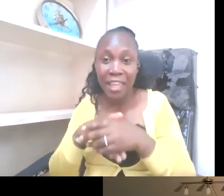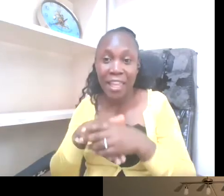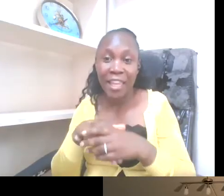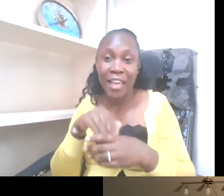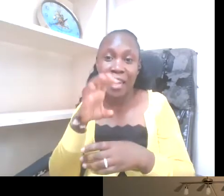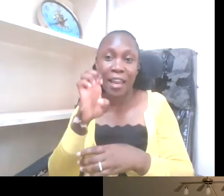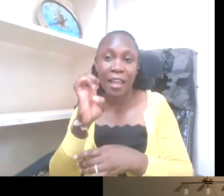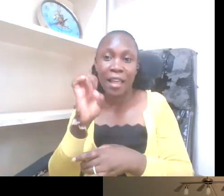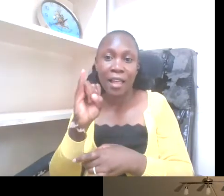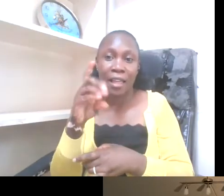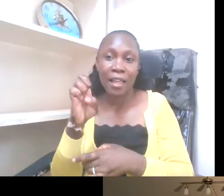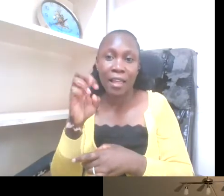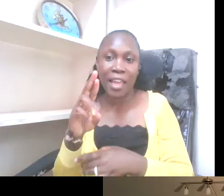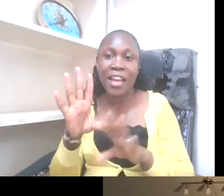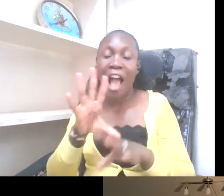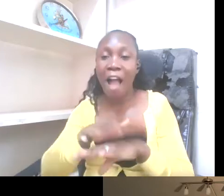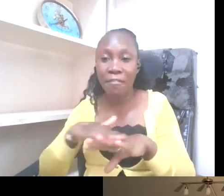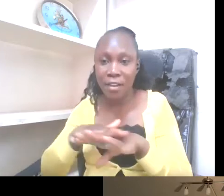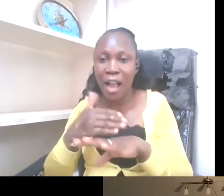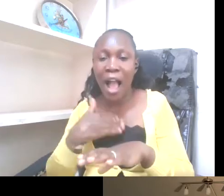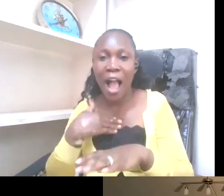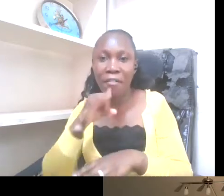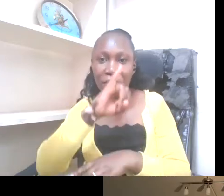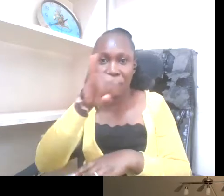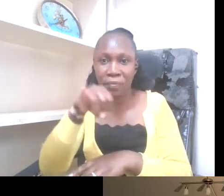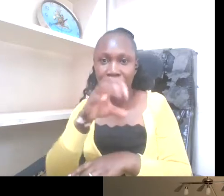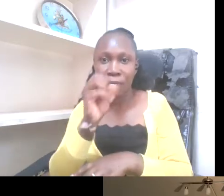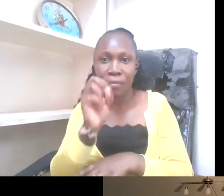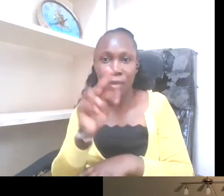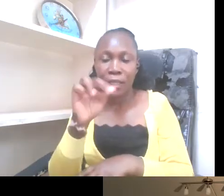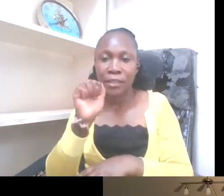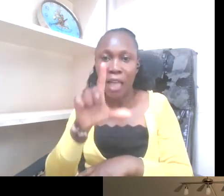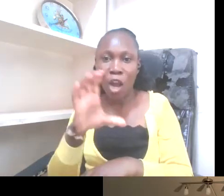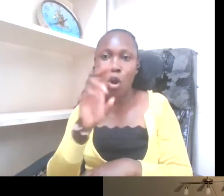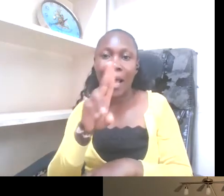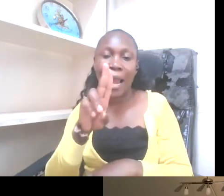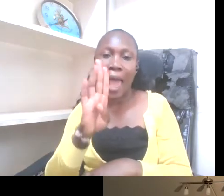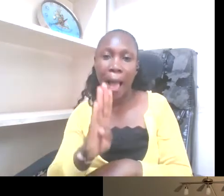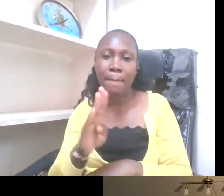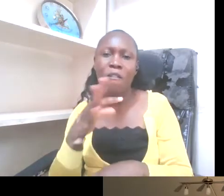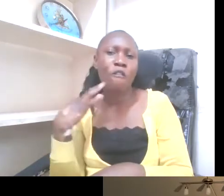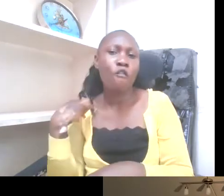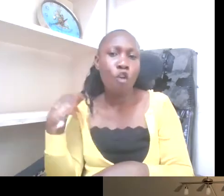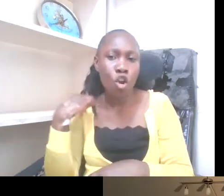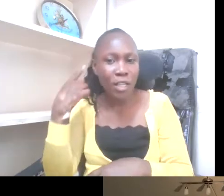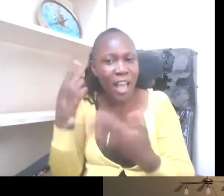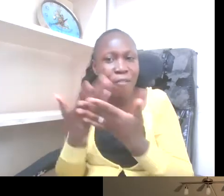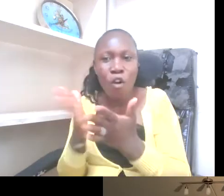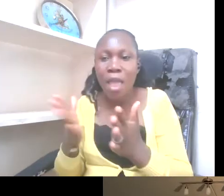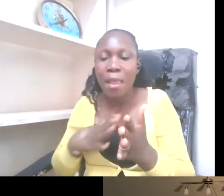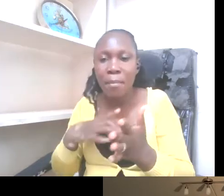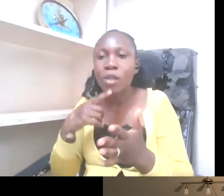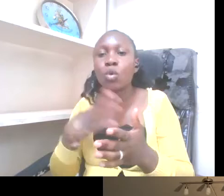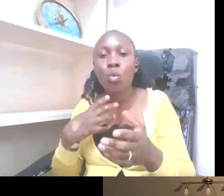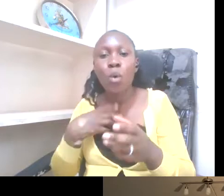The Journal Club, which is a volunteer space for any scholar who would like to join. So far, I think I've seen only three